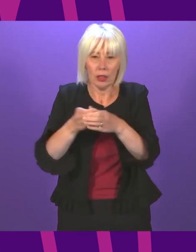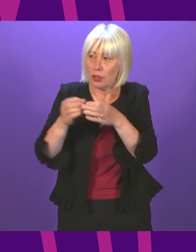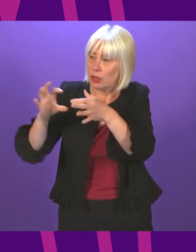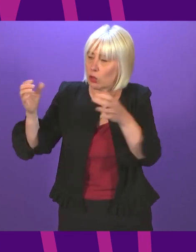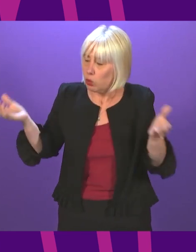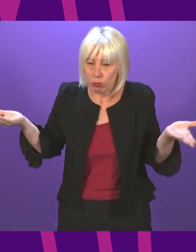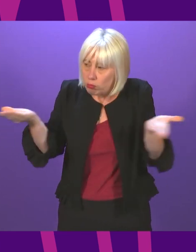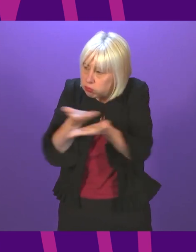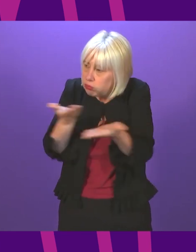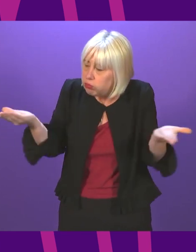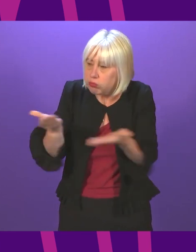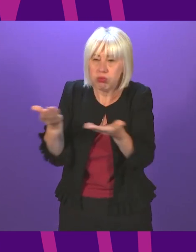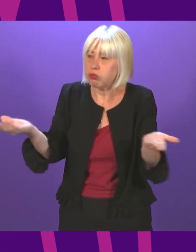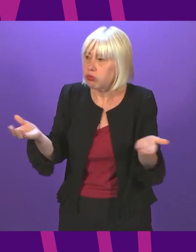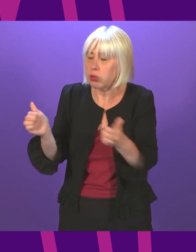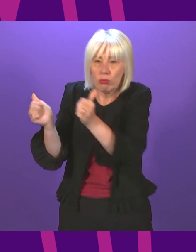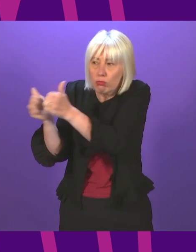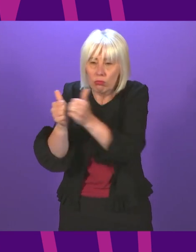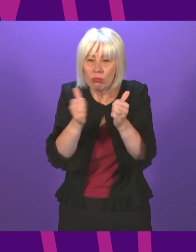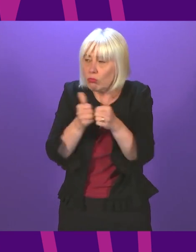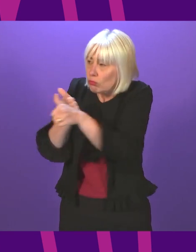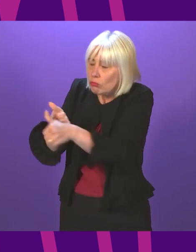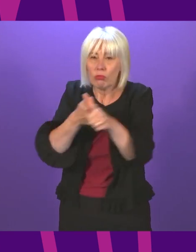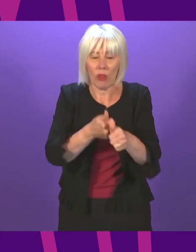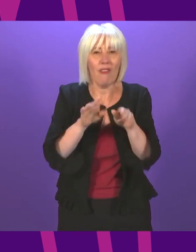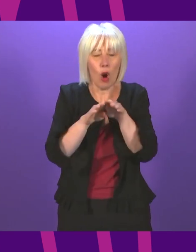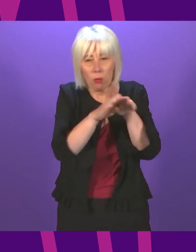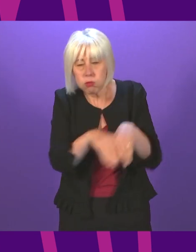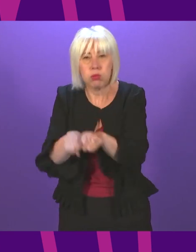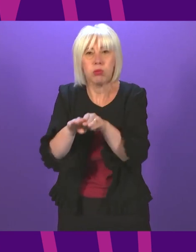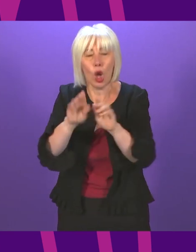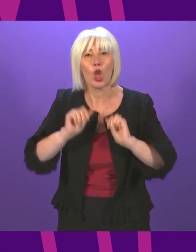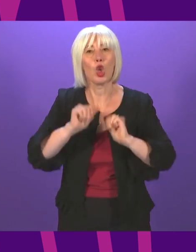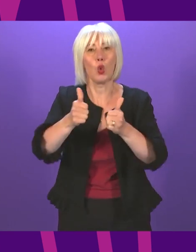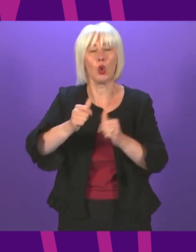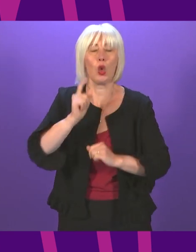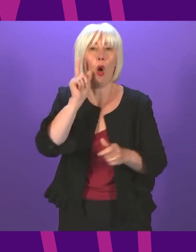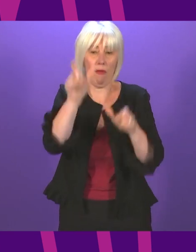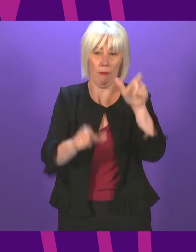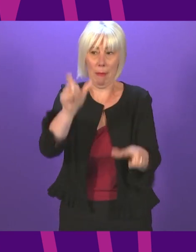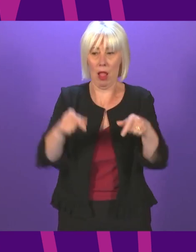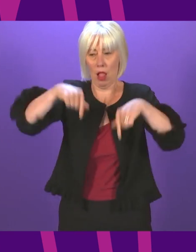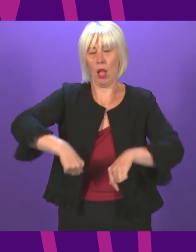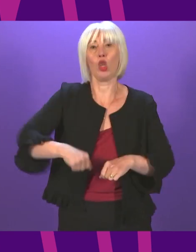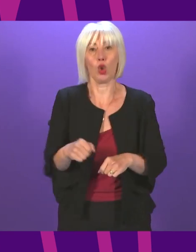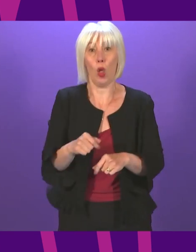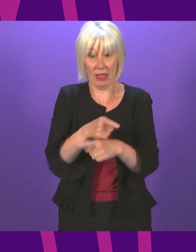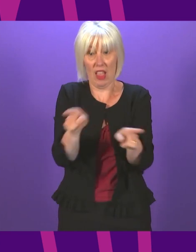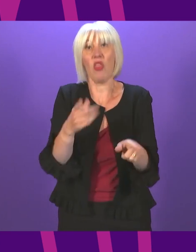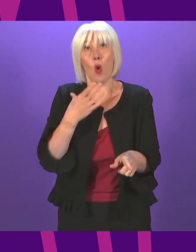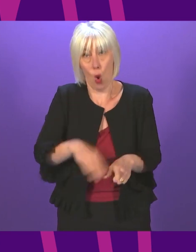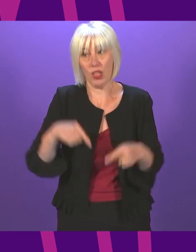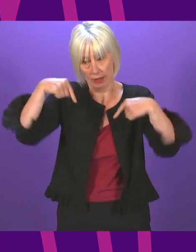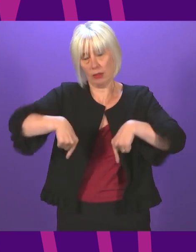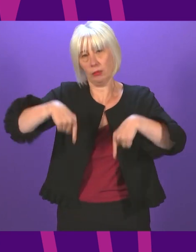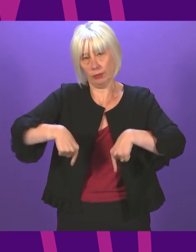the common good. I firmly believe that is what most people in Scotland want to see. I hope this